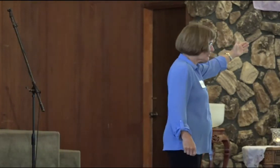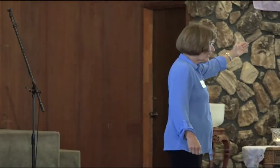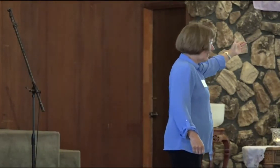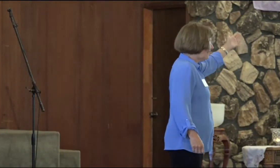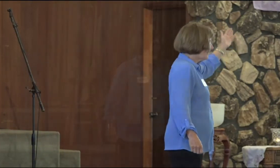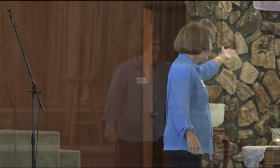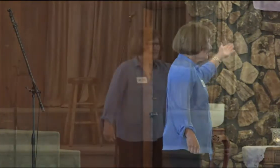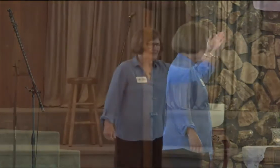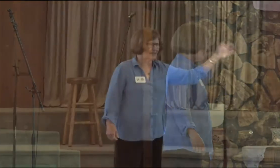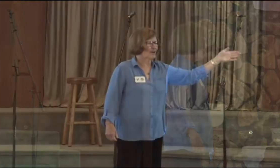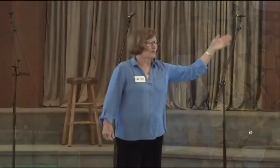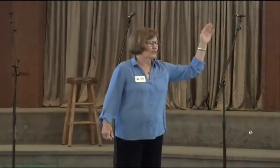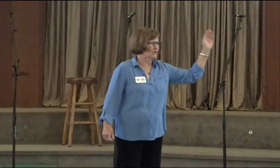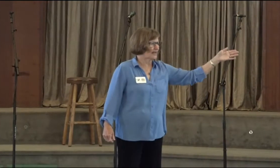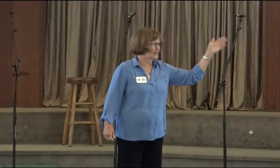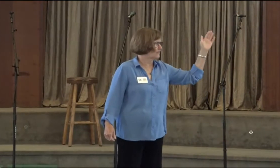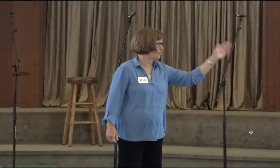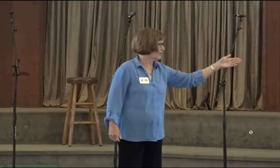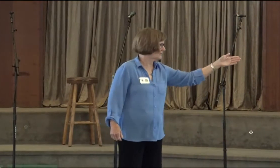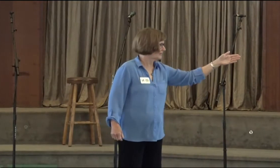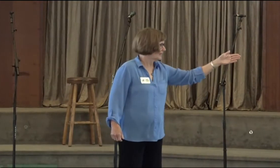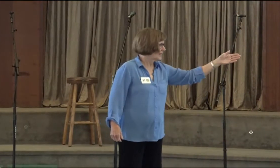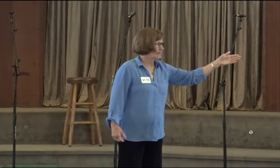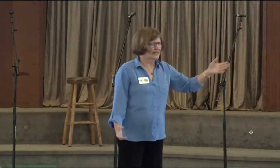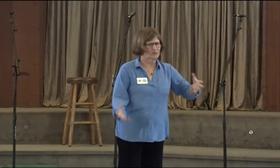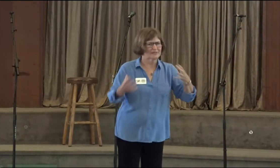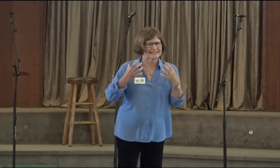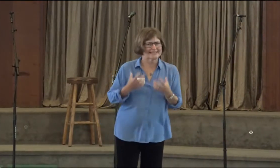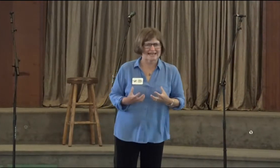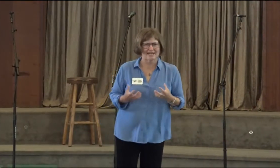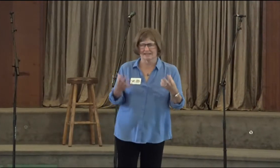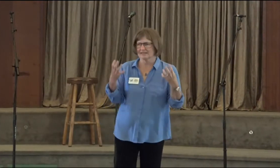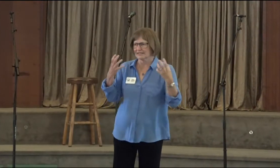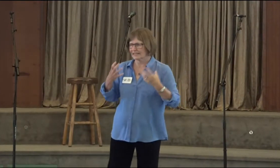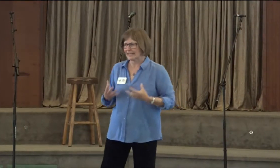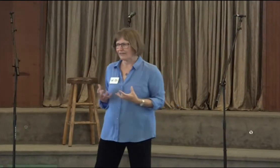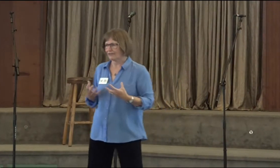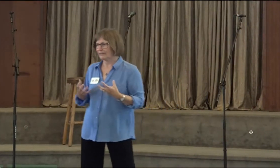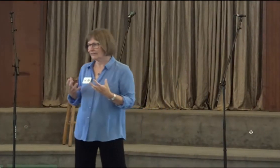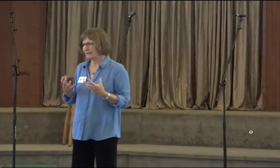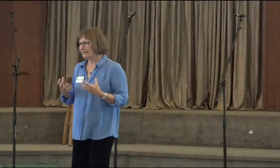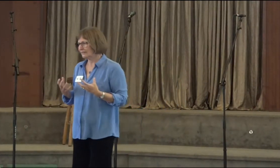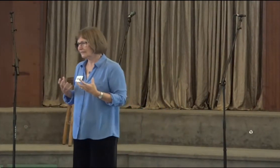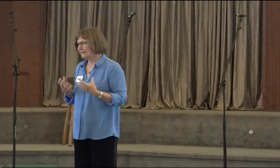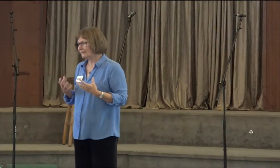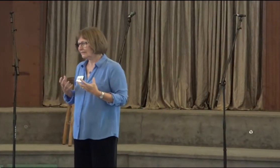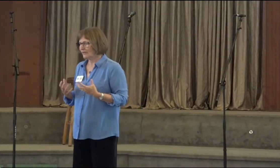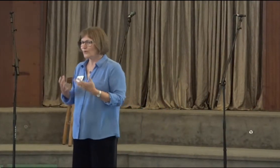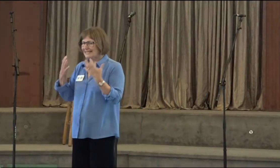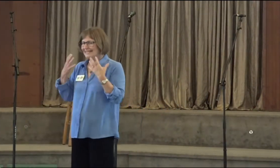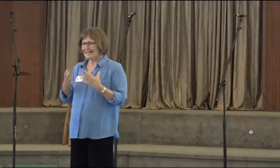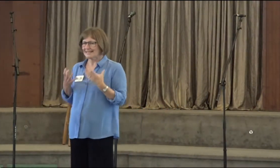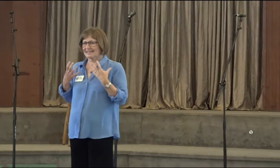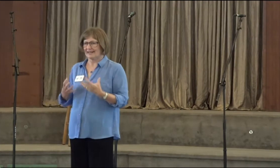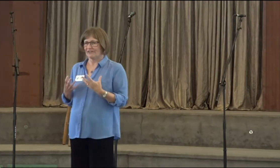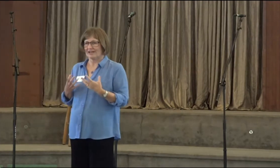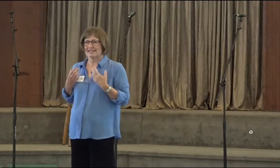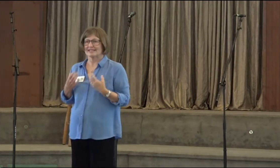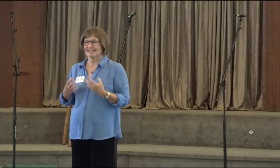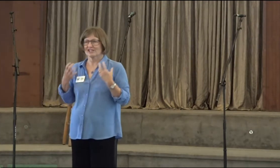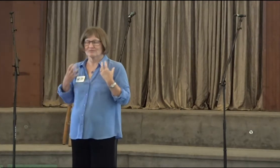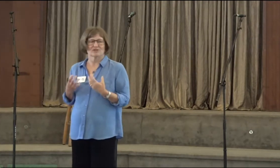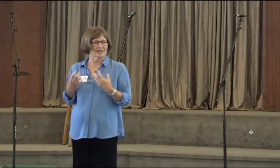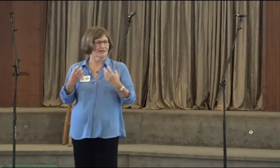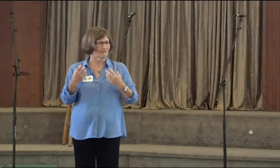I need prayer. And you can come over here afterwards. This is how we transform, because we stand